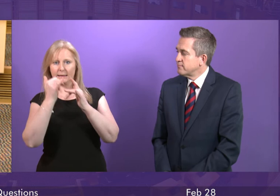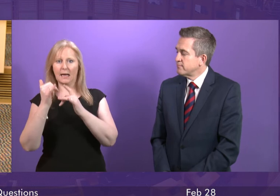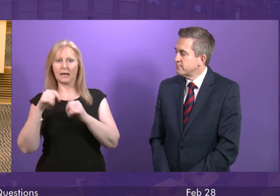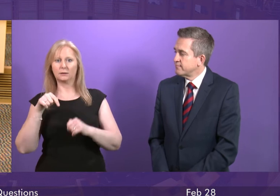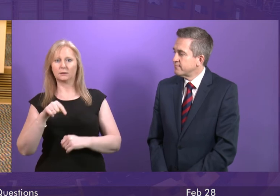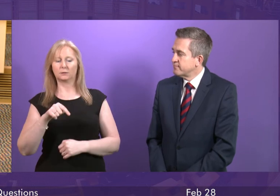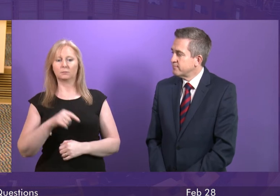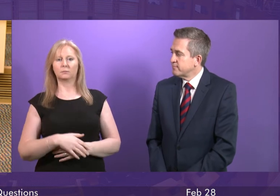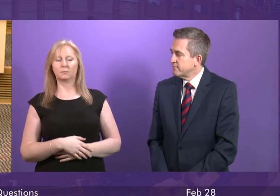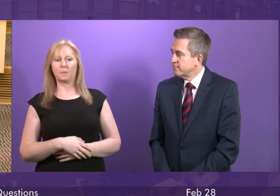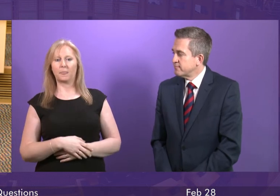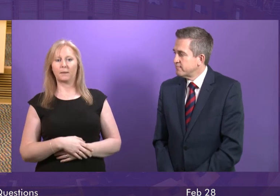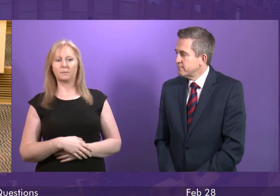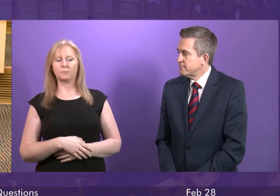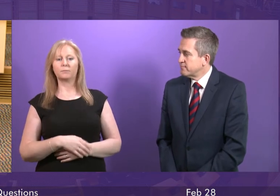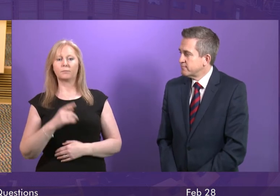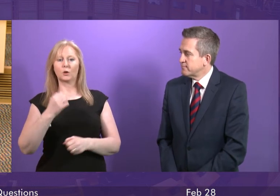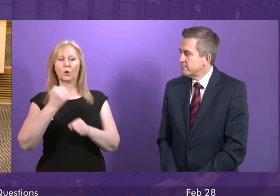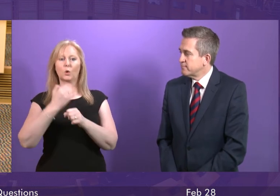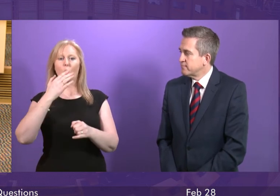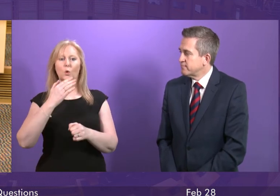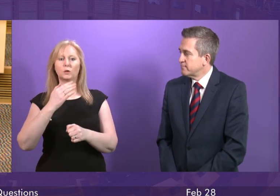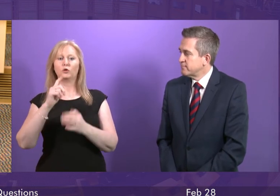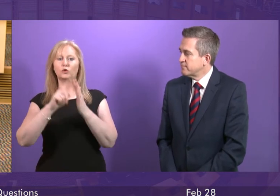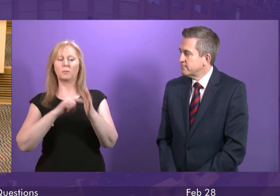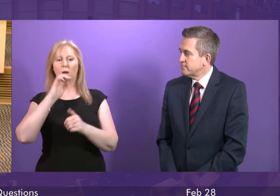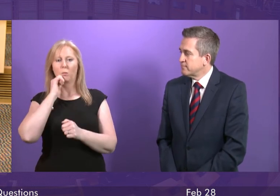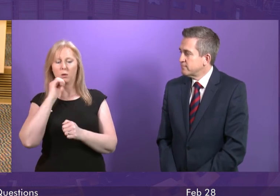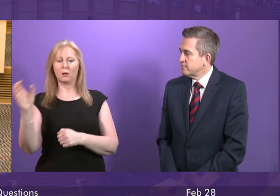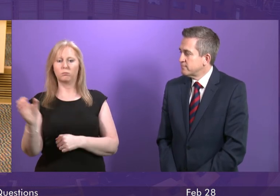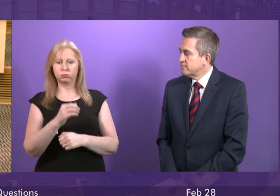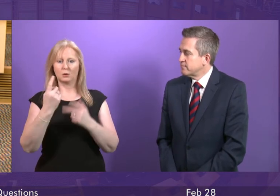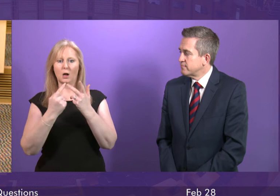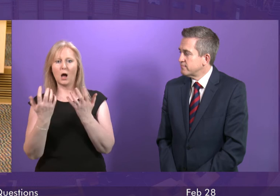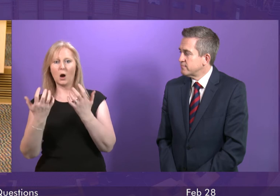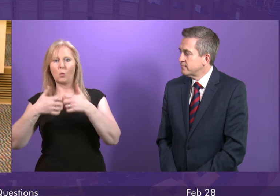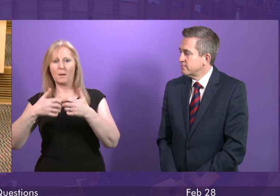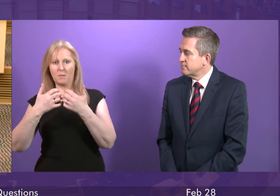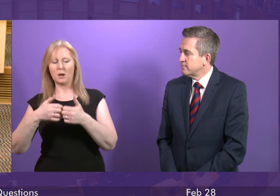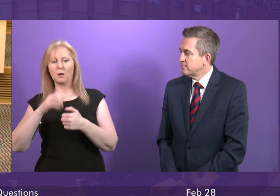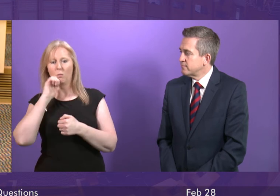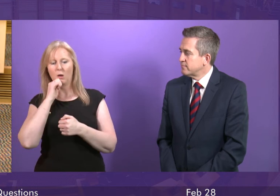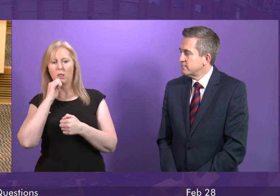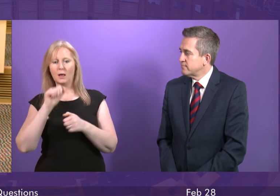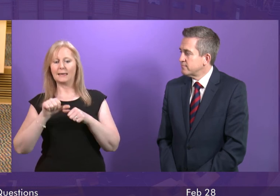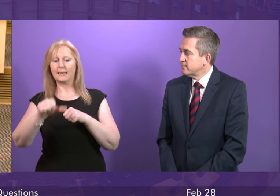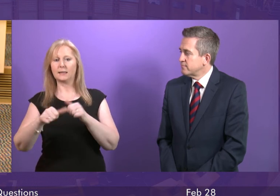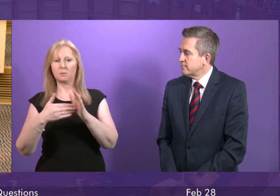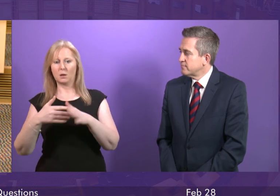per year. The Golden Jubilee will purchase an additional CT scanner, which will be operational by next month, March, which will